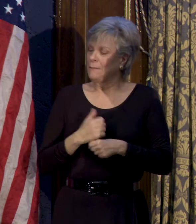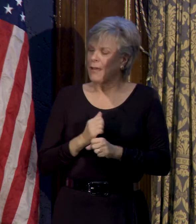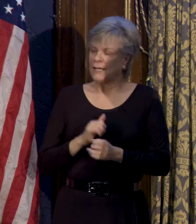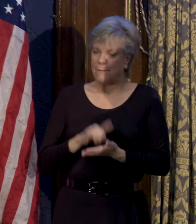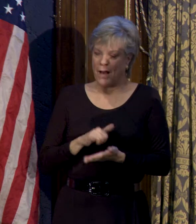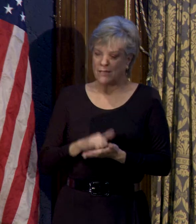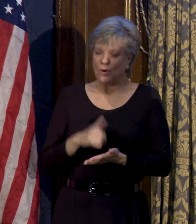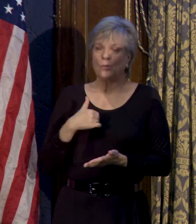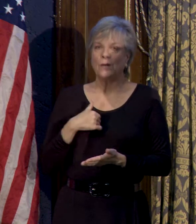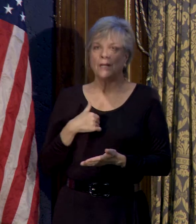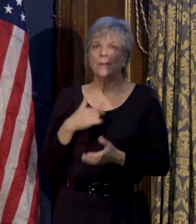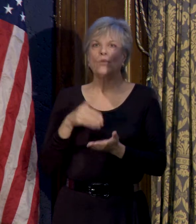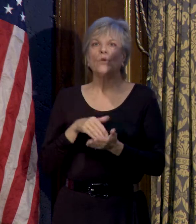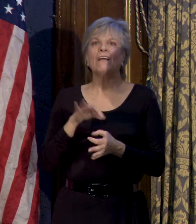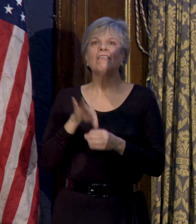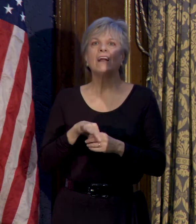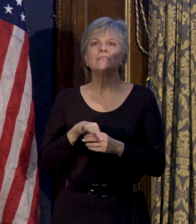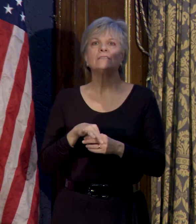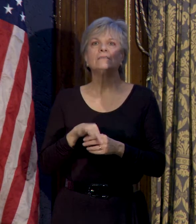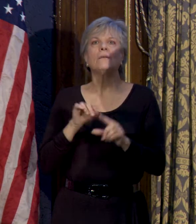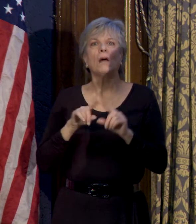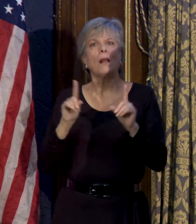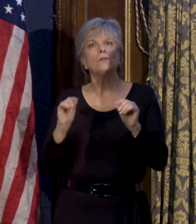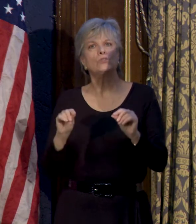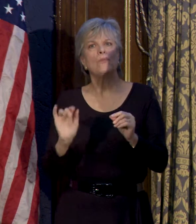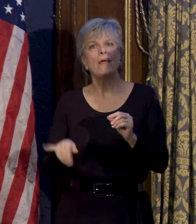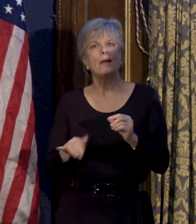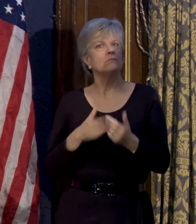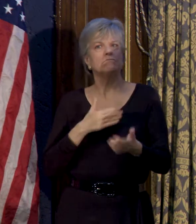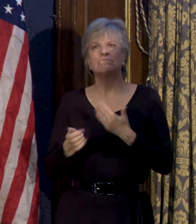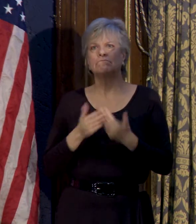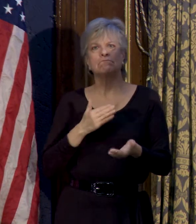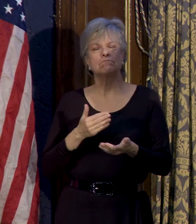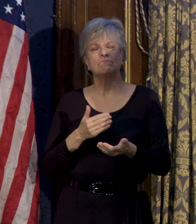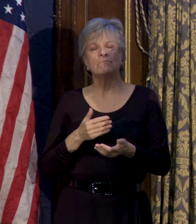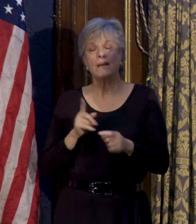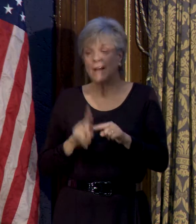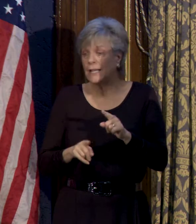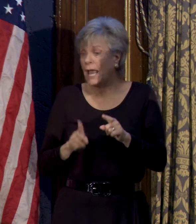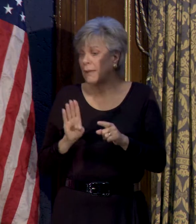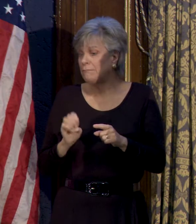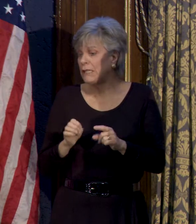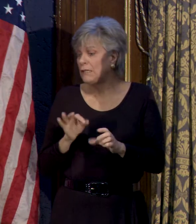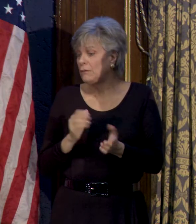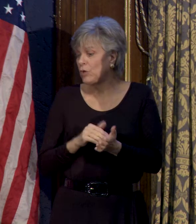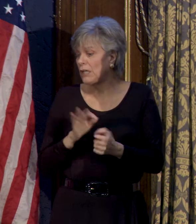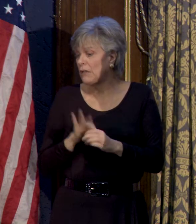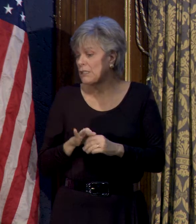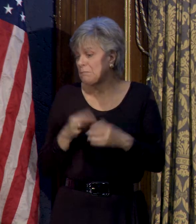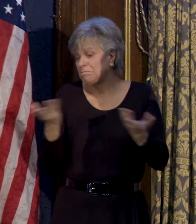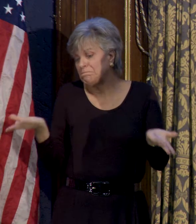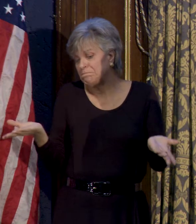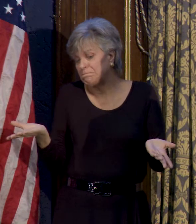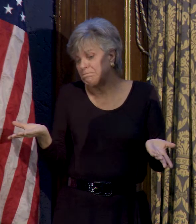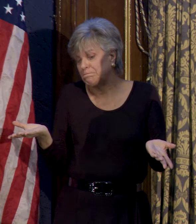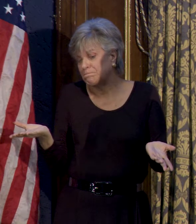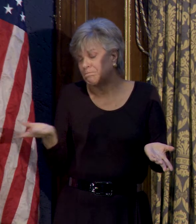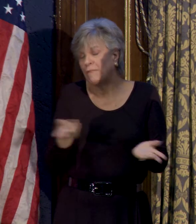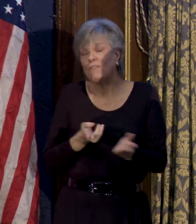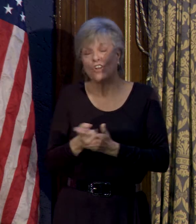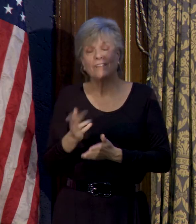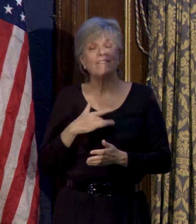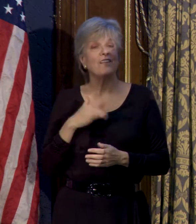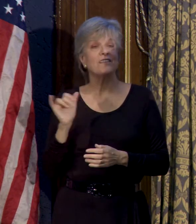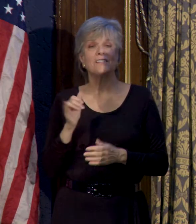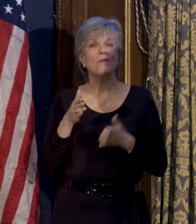impossible for me to be reelected, but I'm going to do them, and if I can't be reelected, I can't be reelected. And frankly, I feel the same